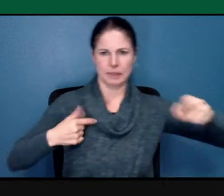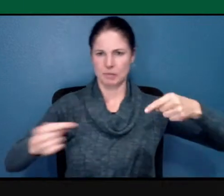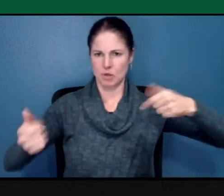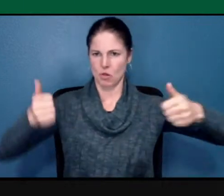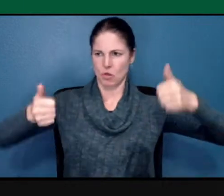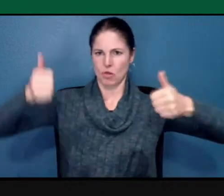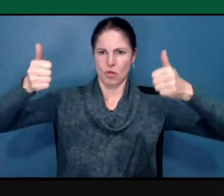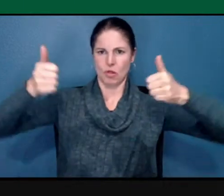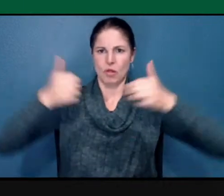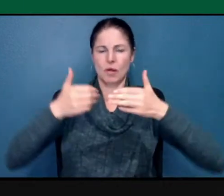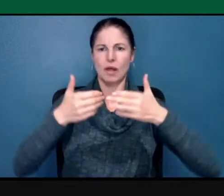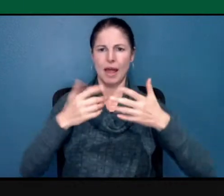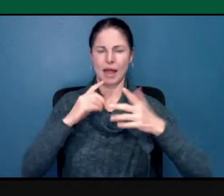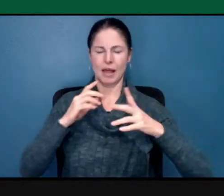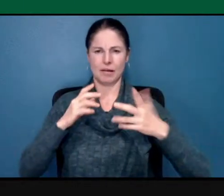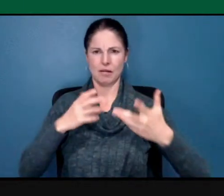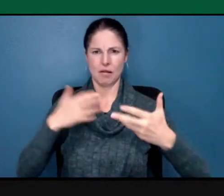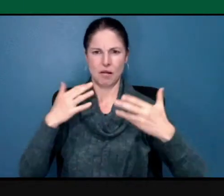understanding.